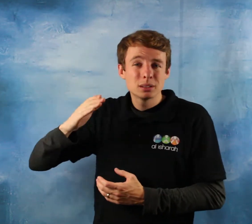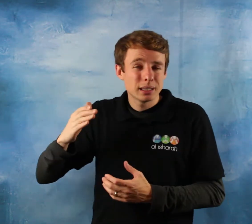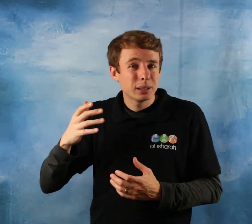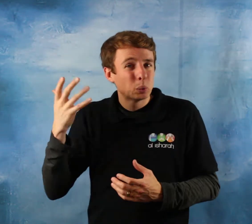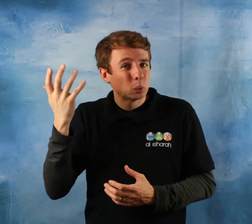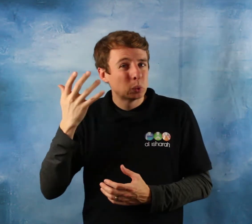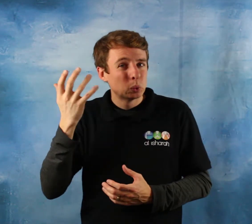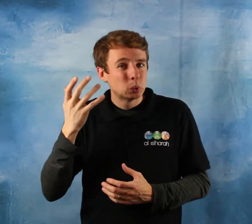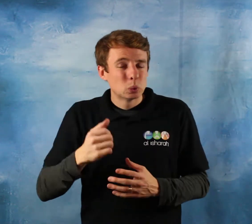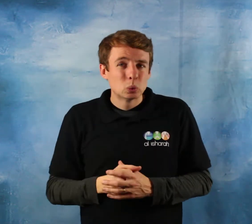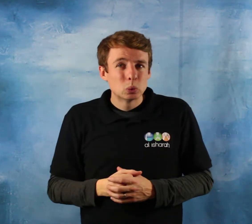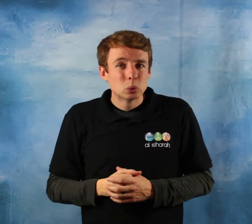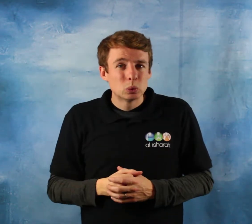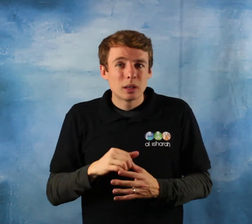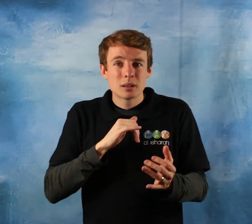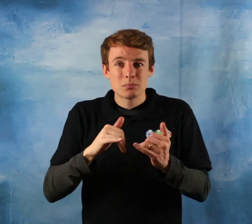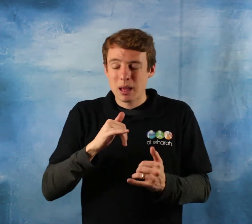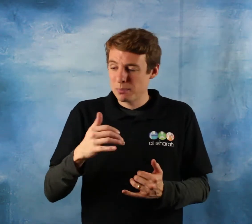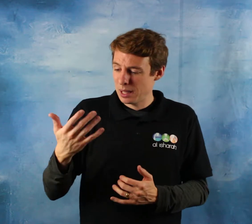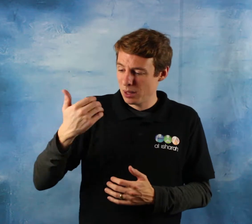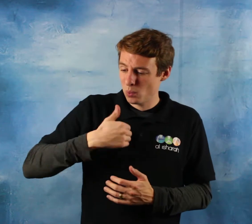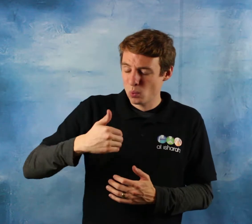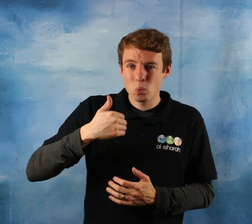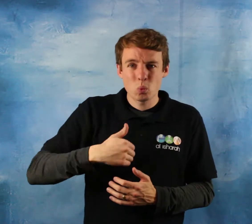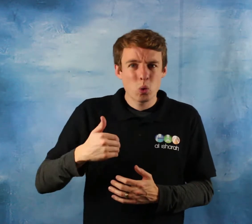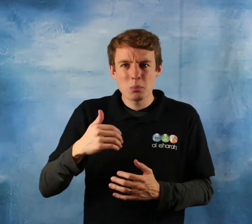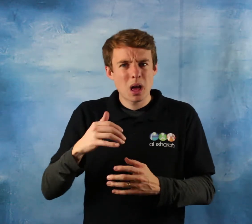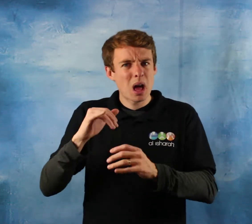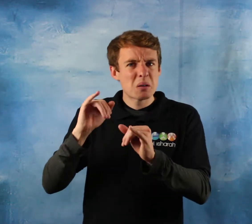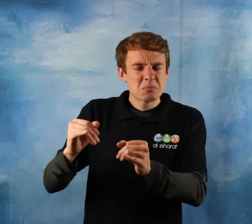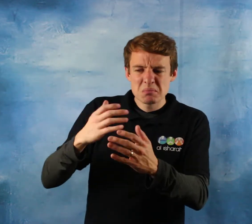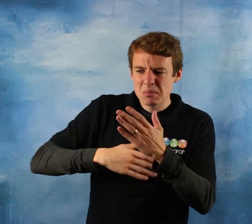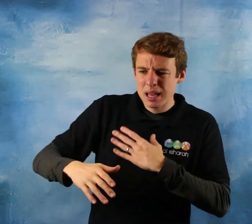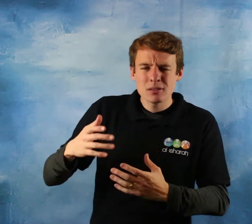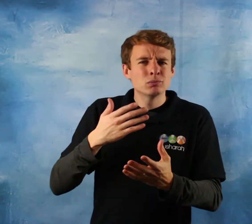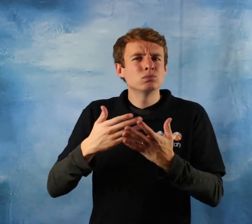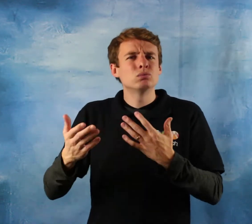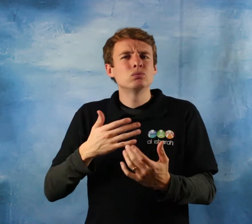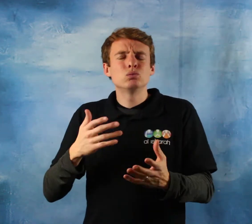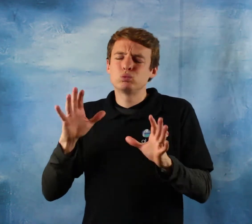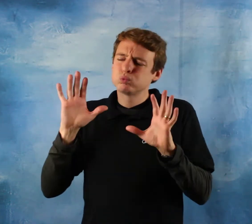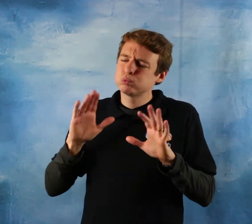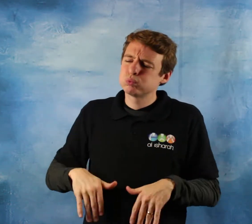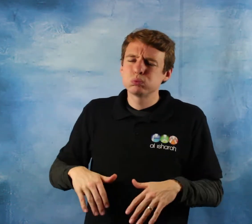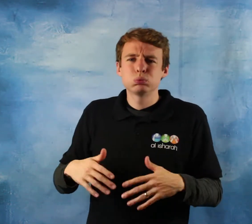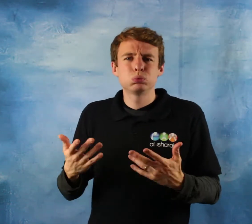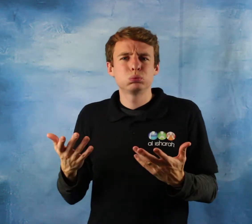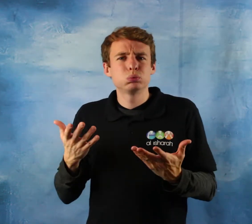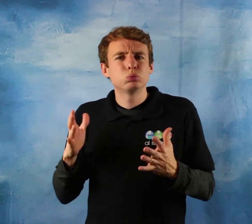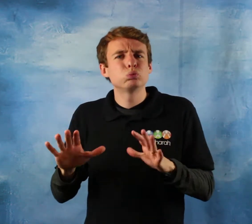harsh in heart they would have disbanded or dispersed from about them from around you therefore my dear respected